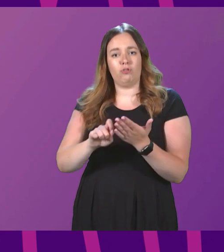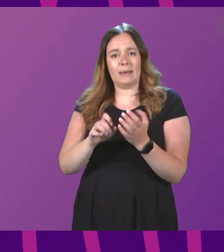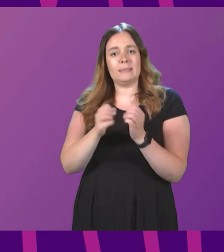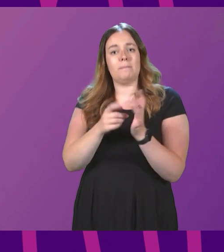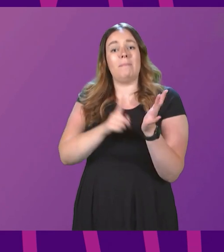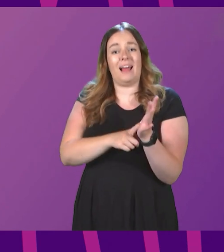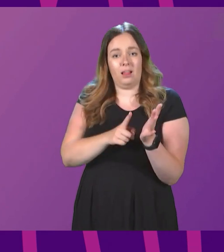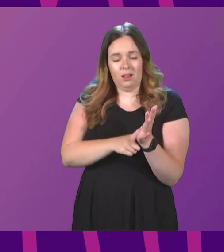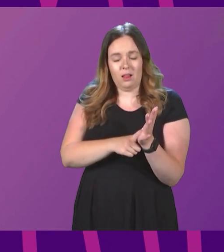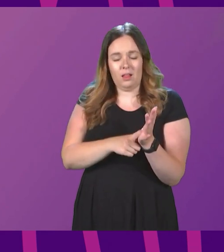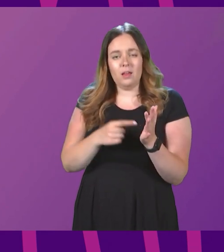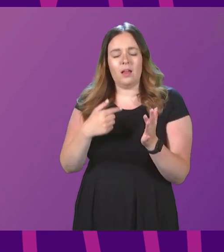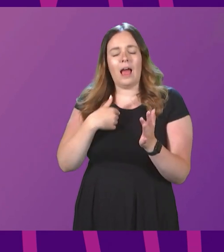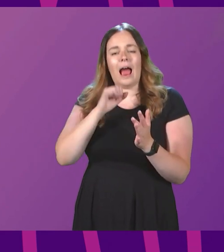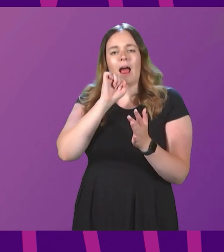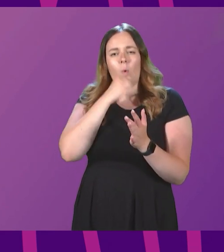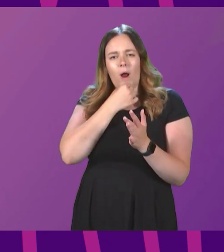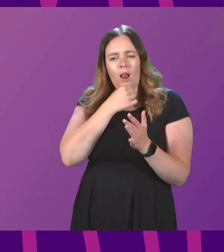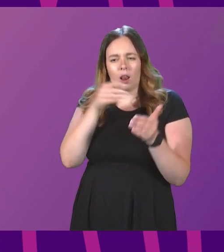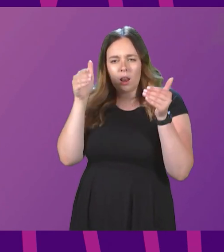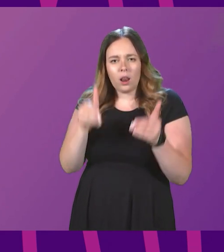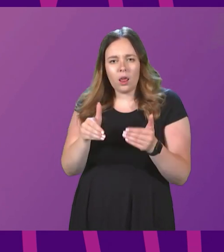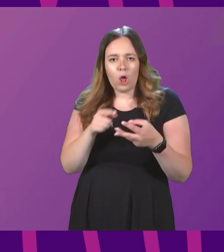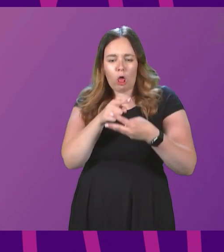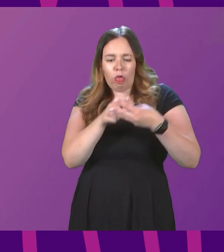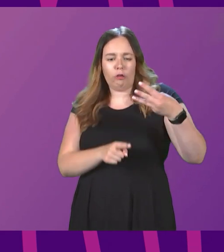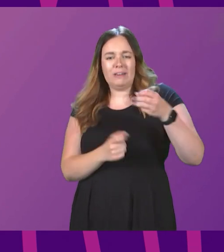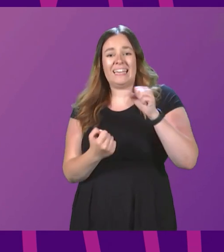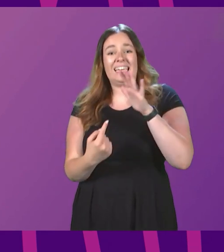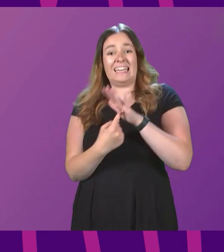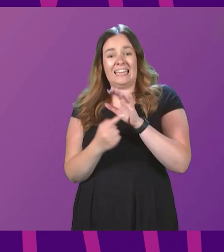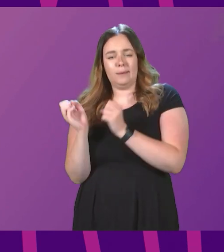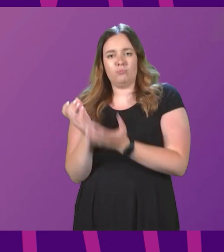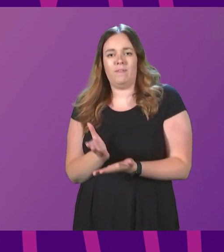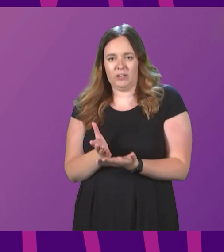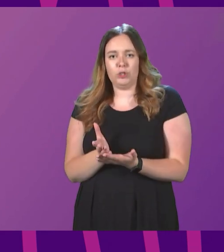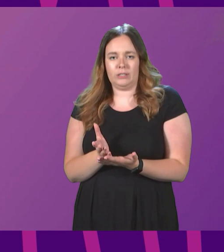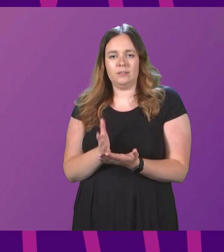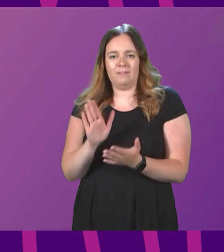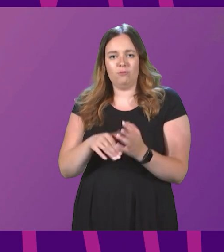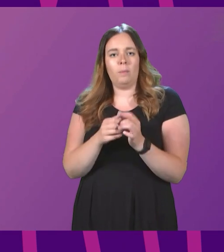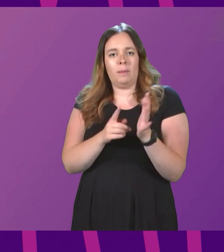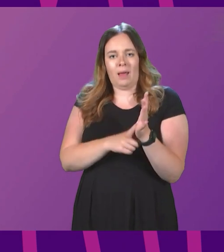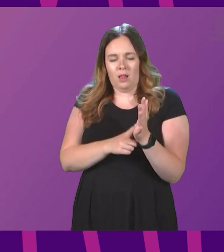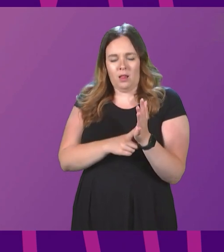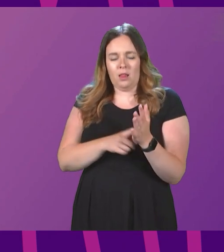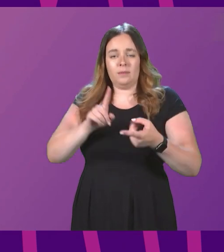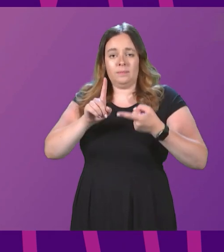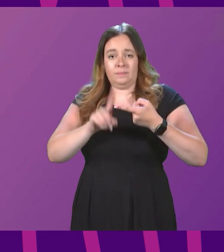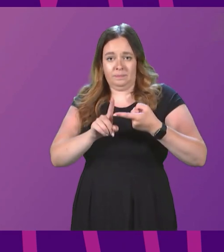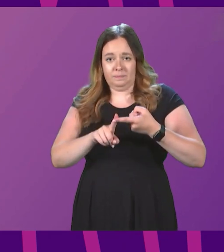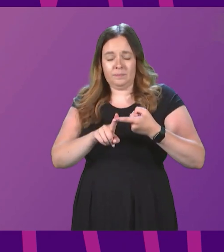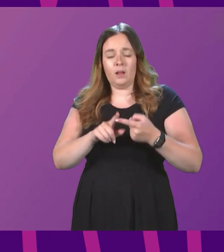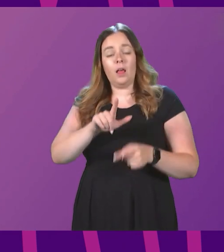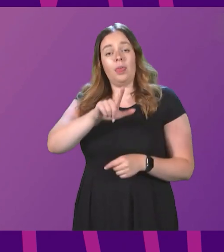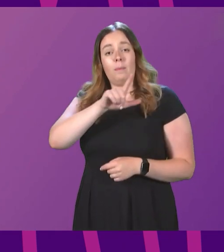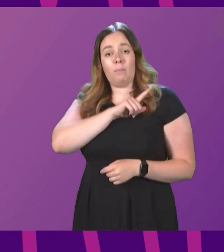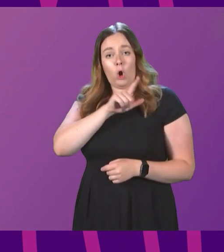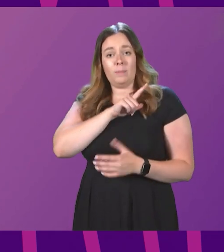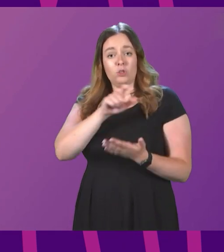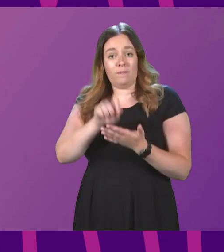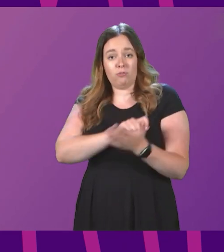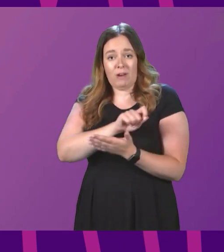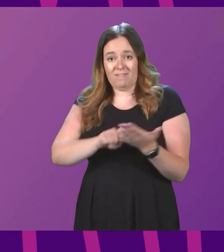I will draw attention in particular to three key provisions of this bill. Firstly, the purpose of the